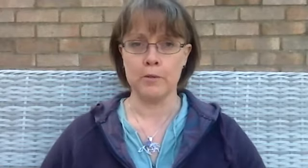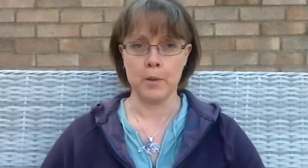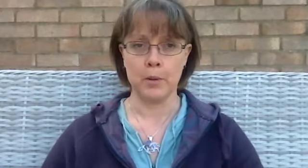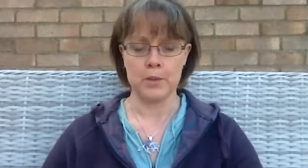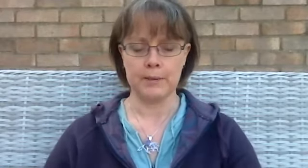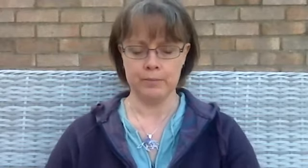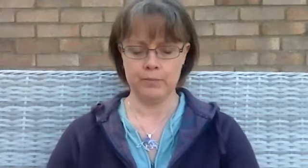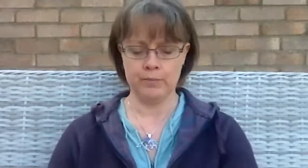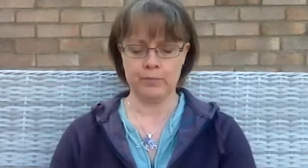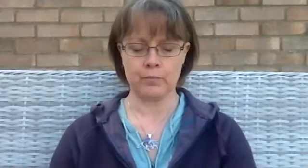from the body.